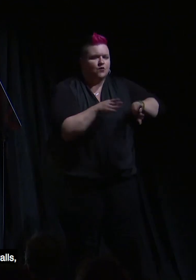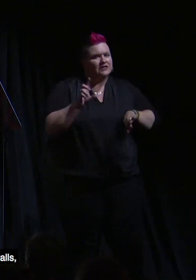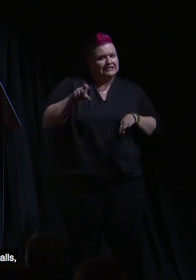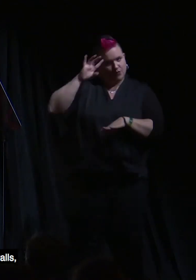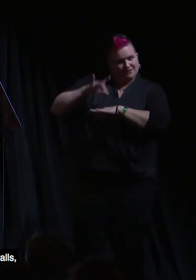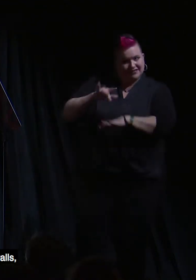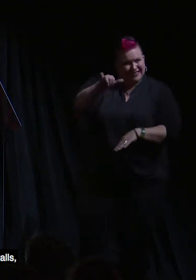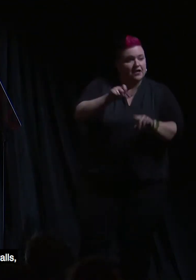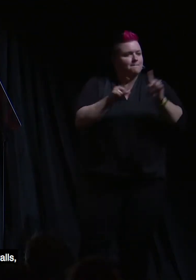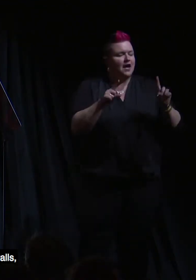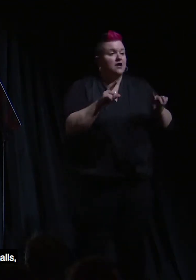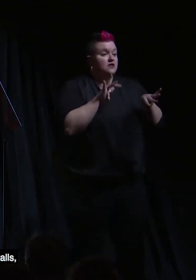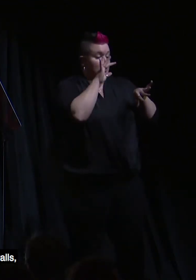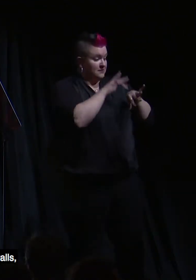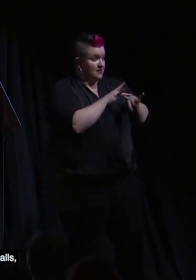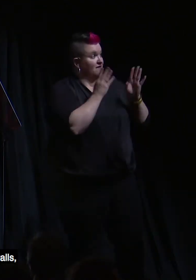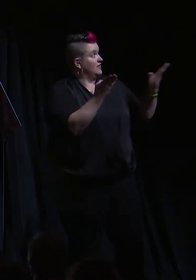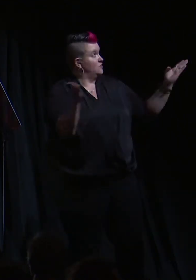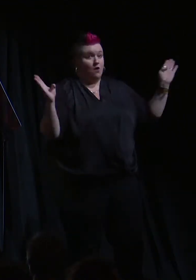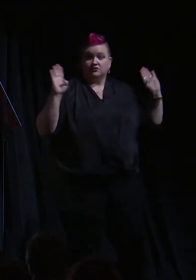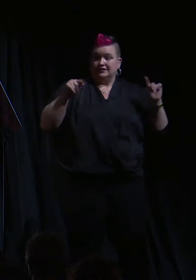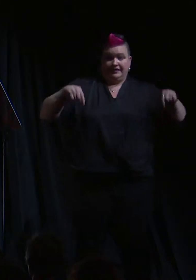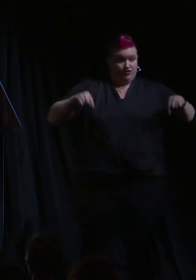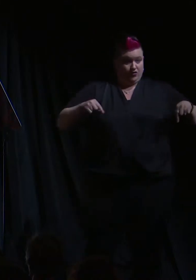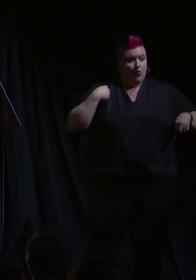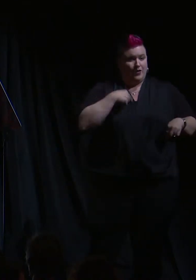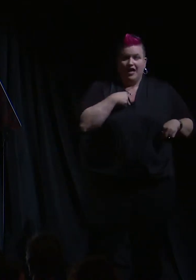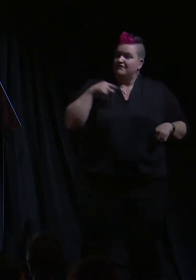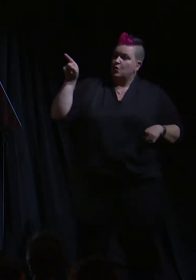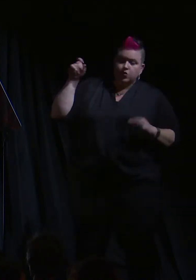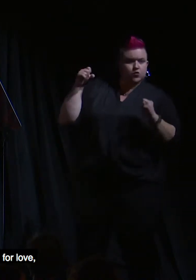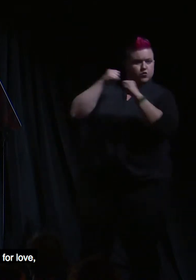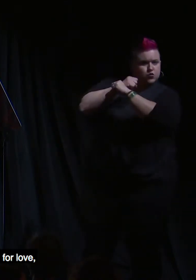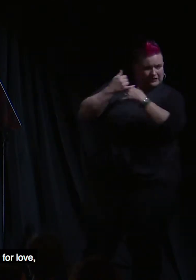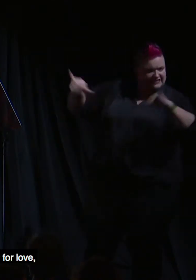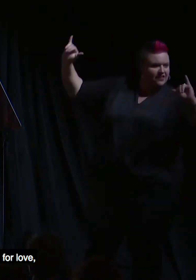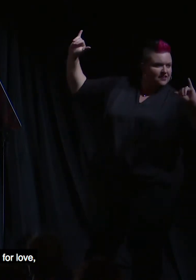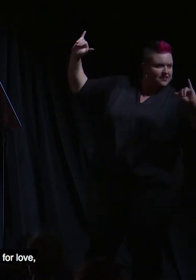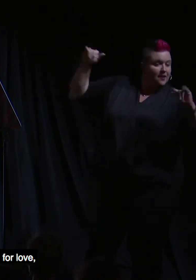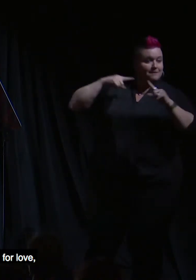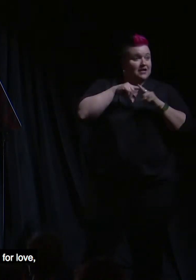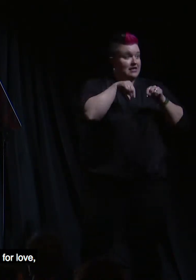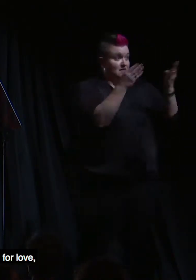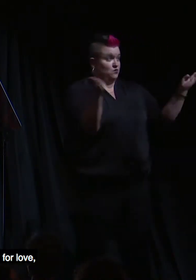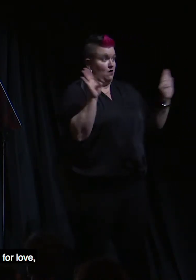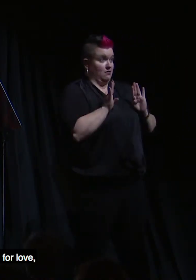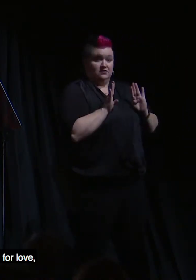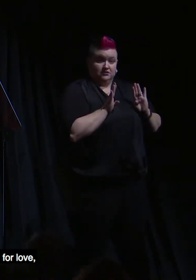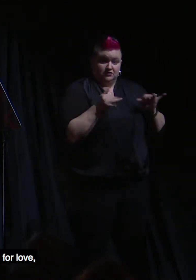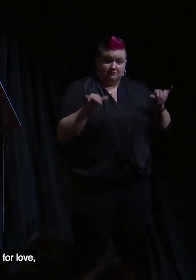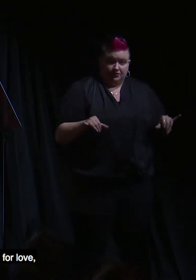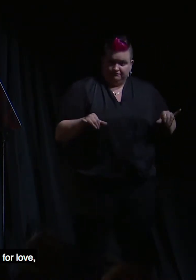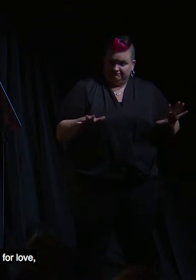about how outside of these walls we have fighting to do. But inside of these walls,